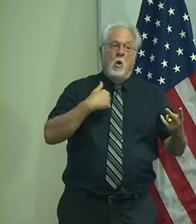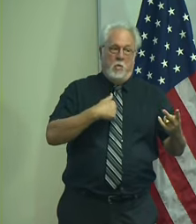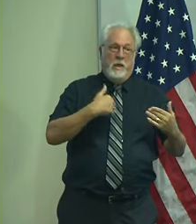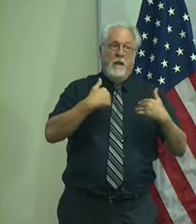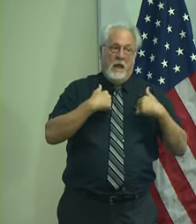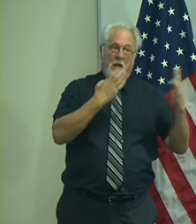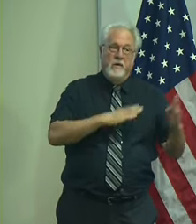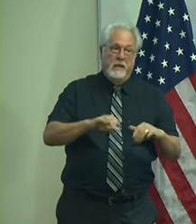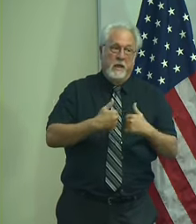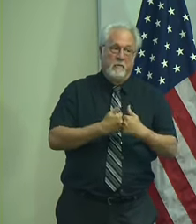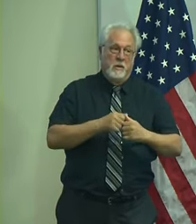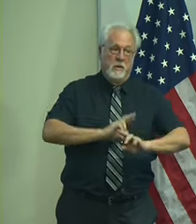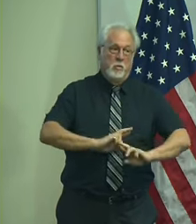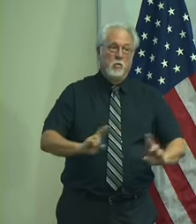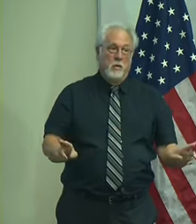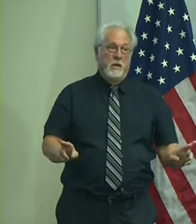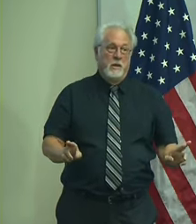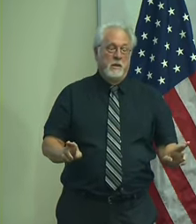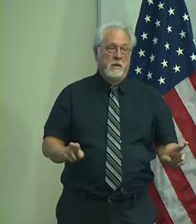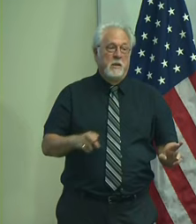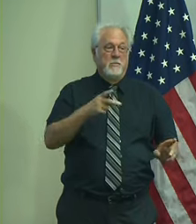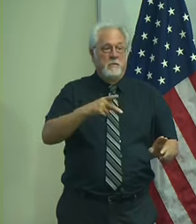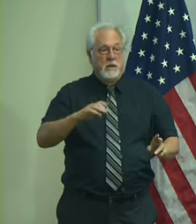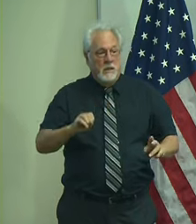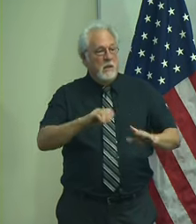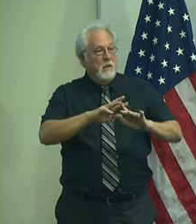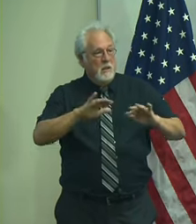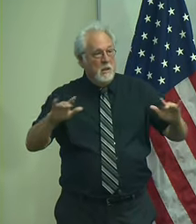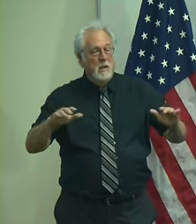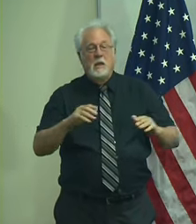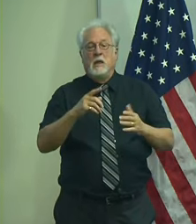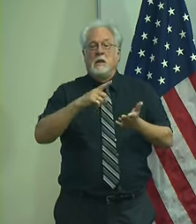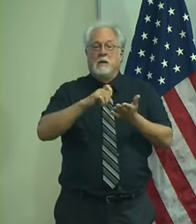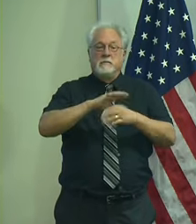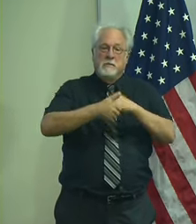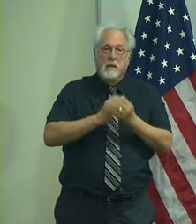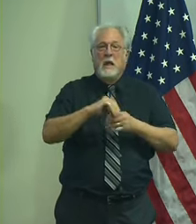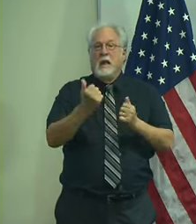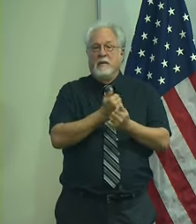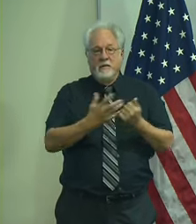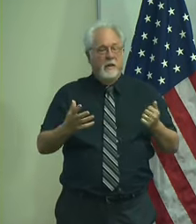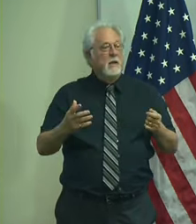planned this and prepositioned PPE and hand sanitizers and those sorts of things. city that it's not going While